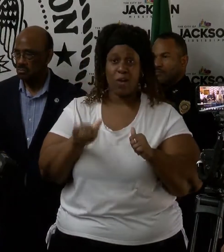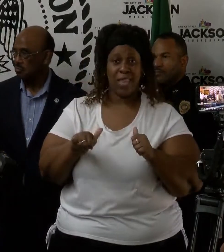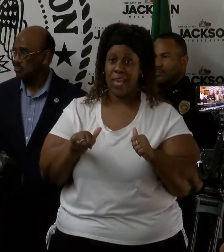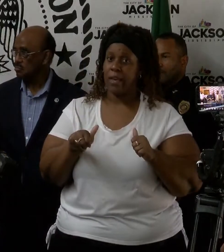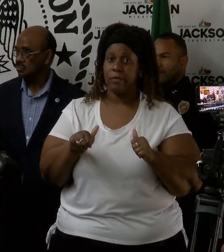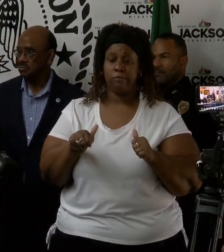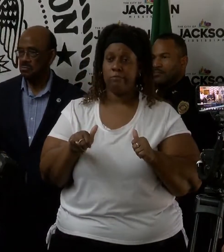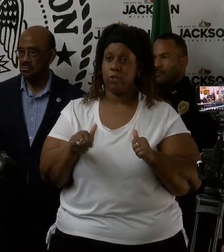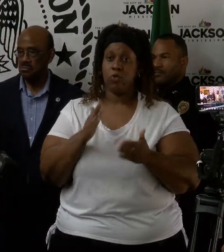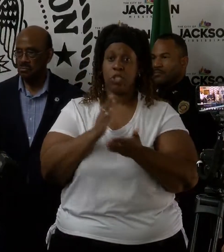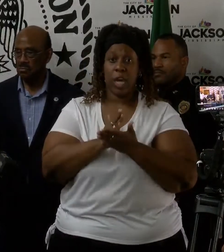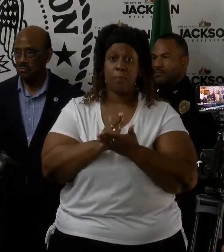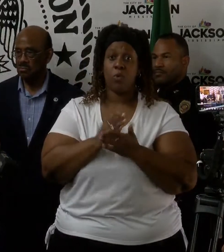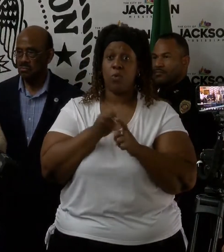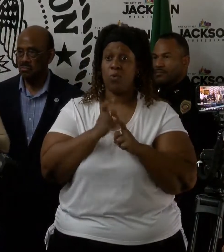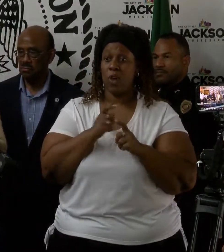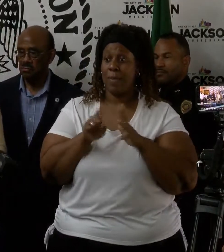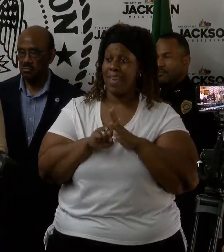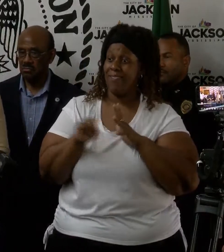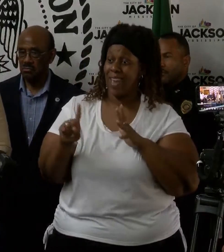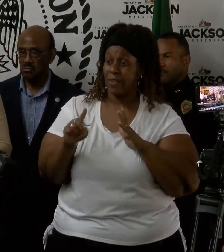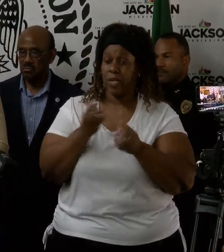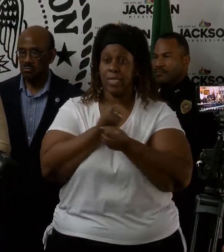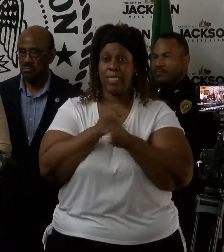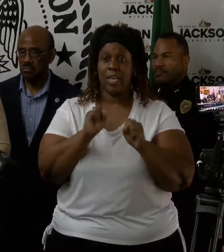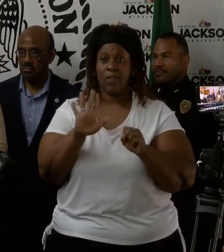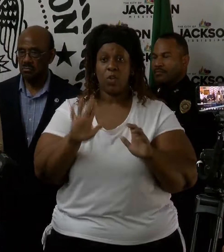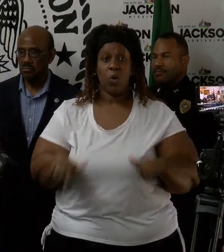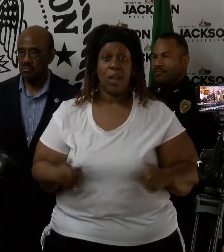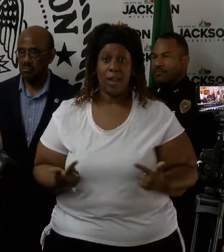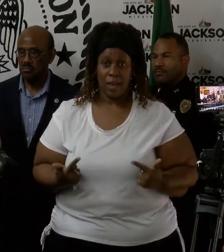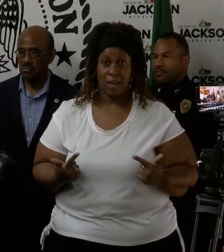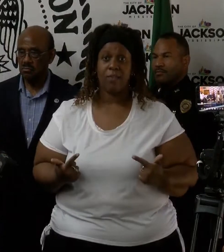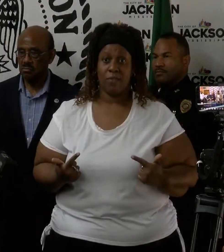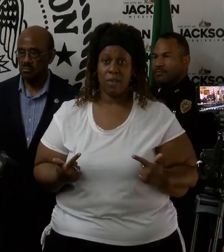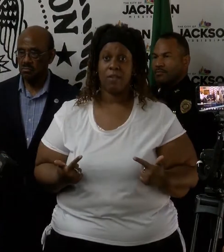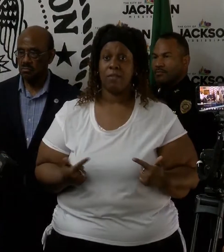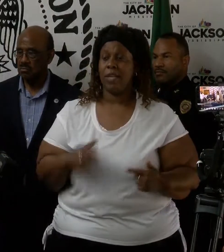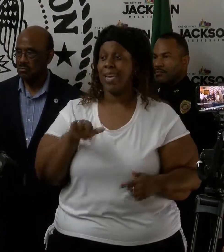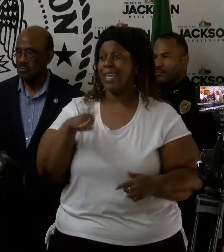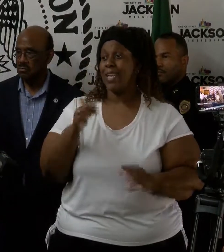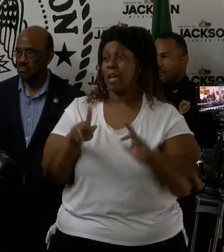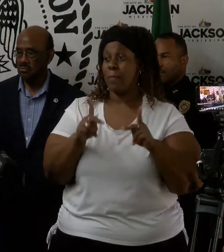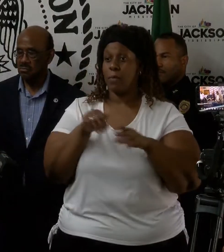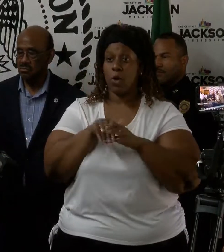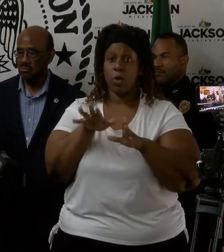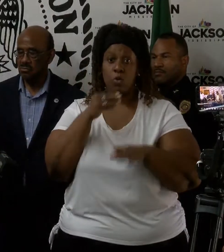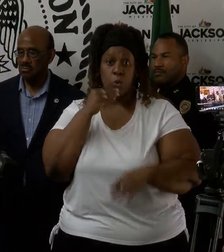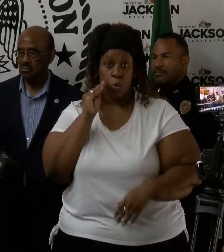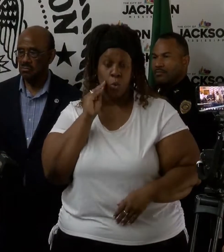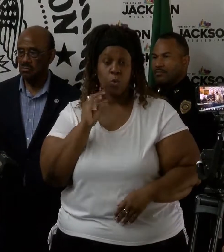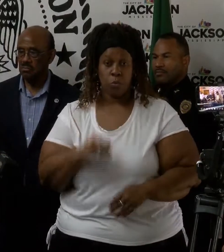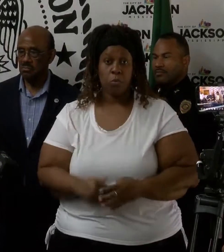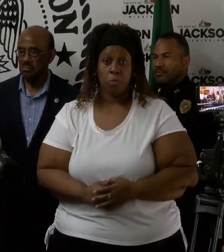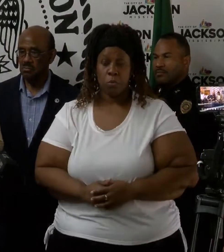be an impediment for you saving your life and saving those lives of the other individuals within your home.